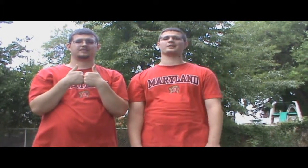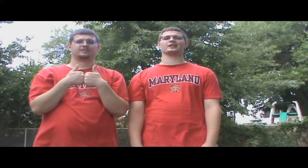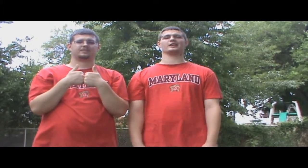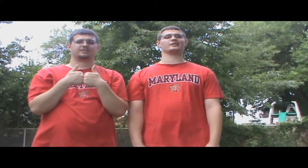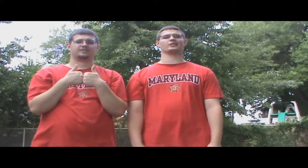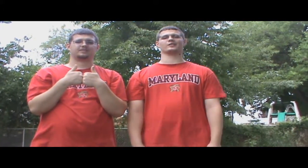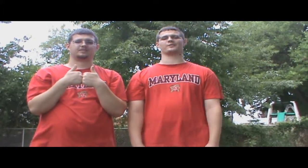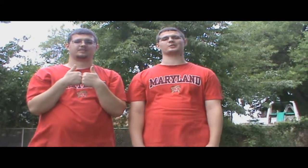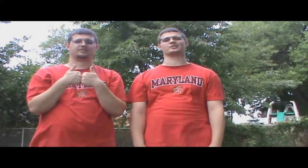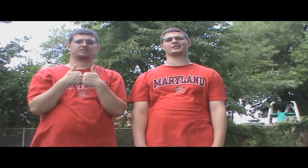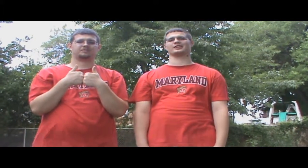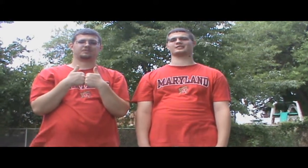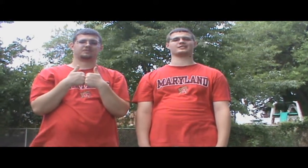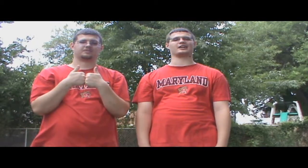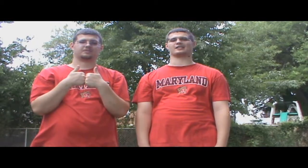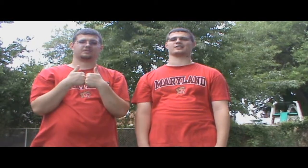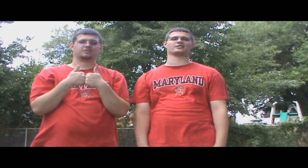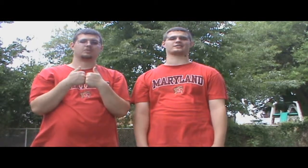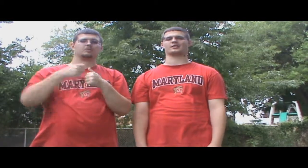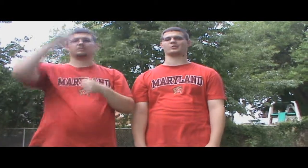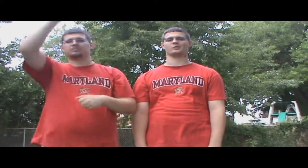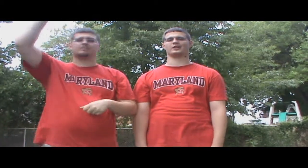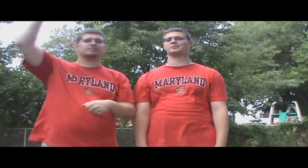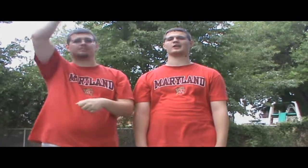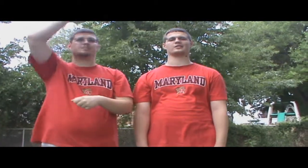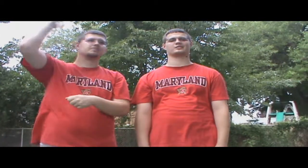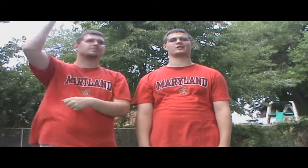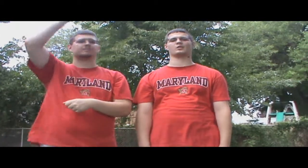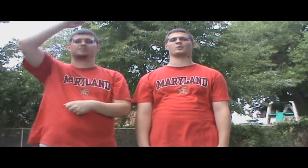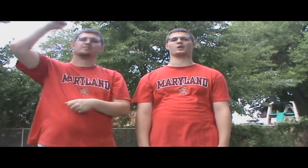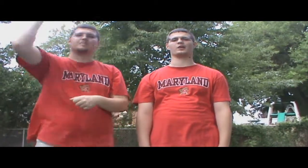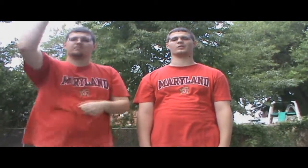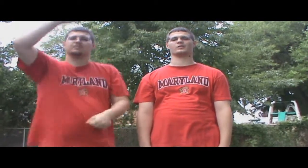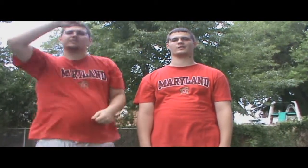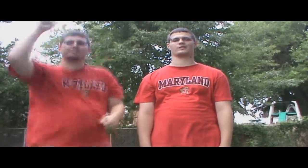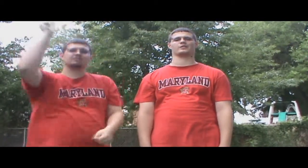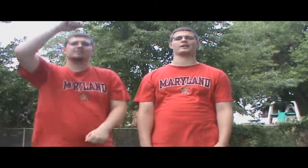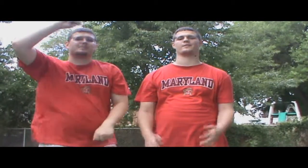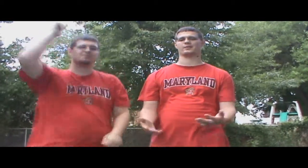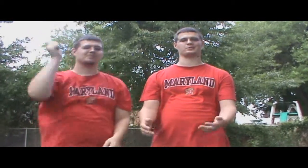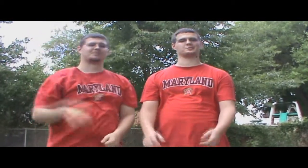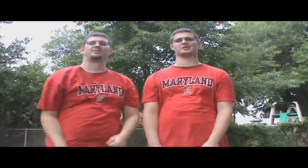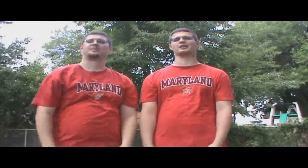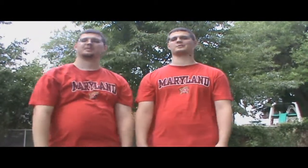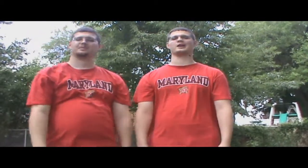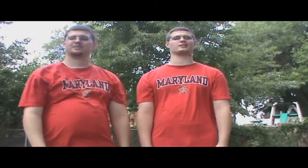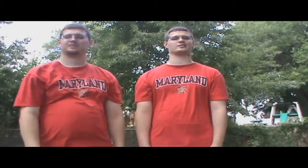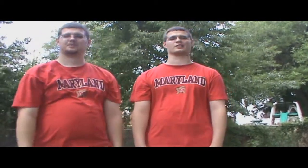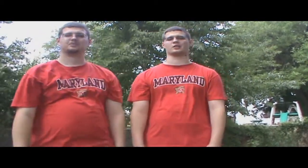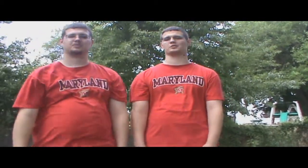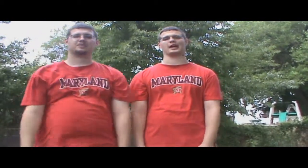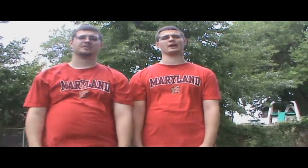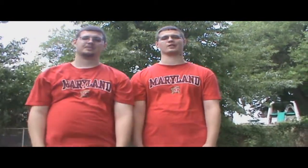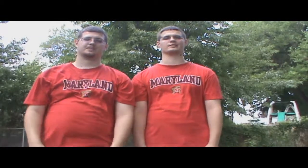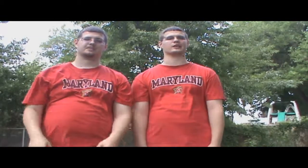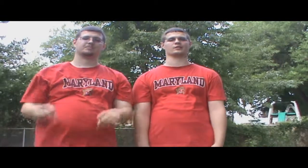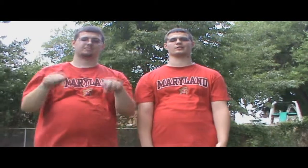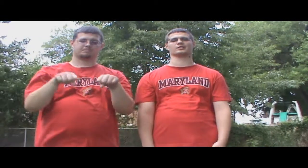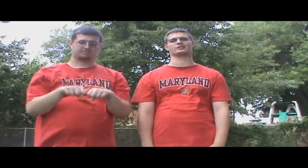I mean, in the future, it's not going to sell. It's probably going to sell well at first, but then it's probably just going to go down. It's not going to really